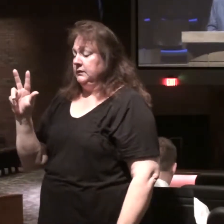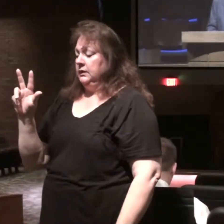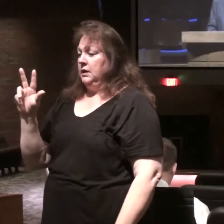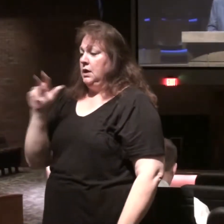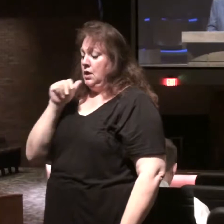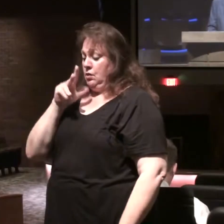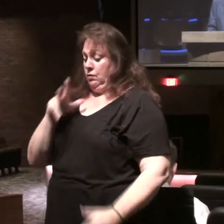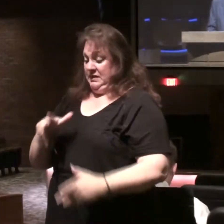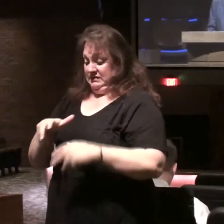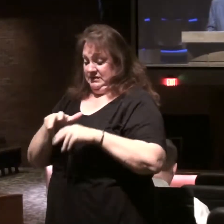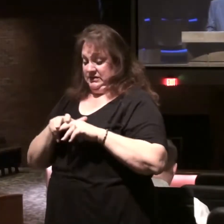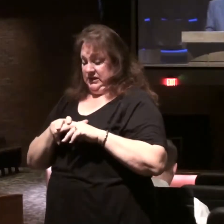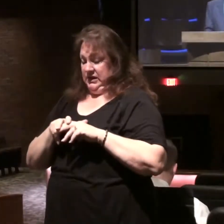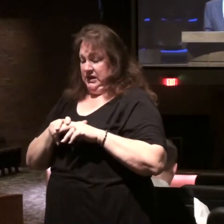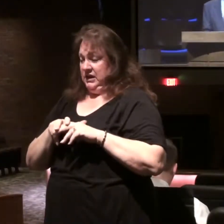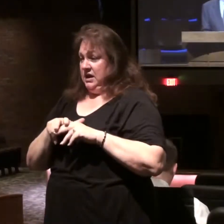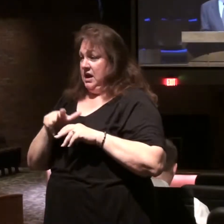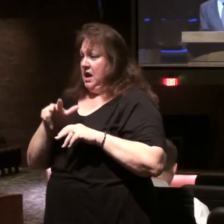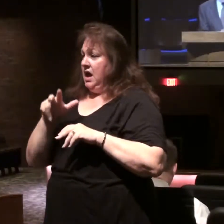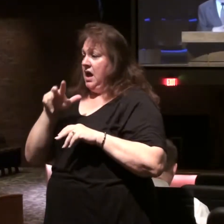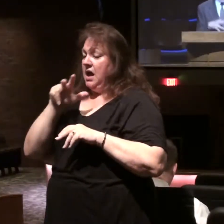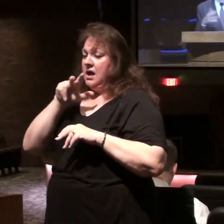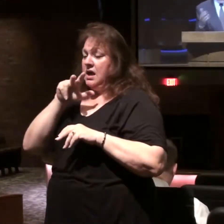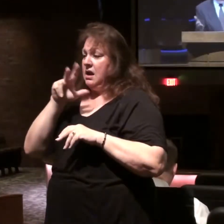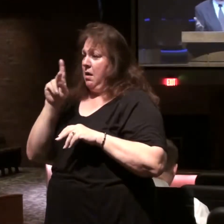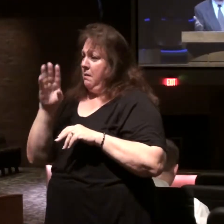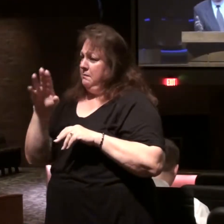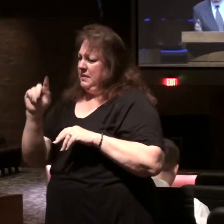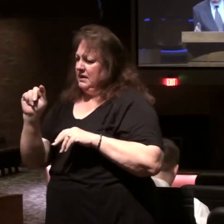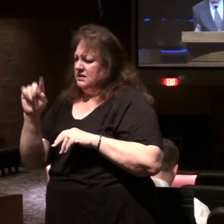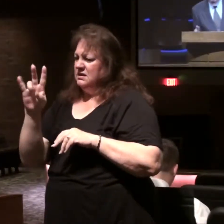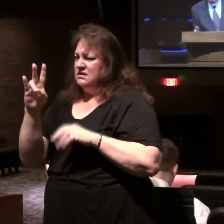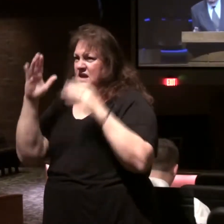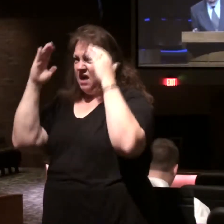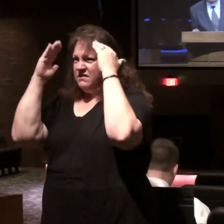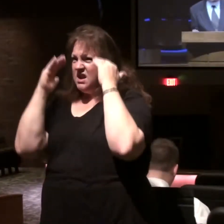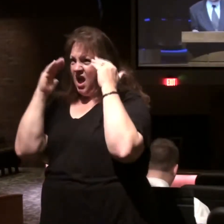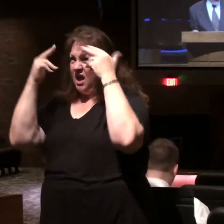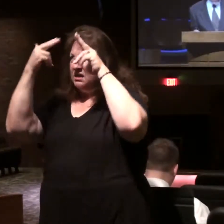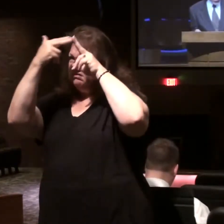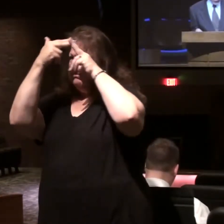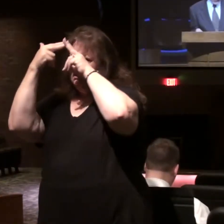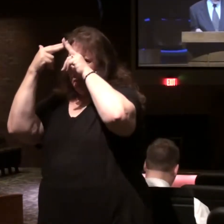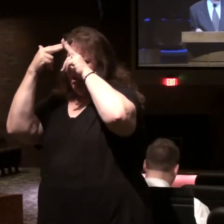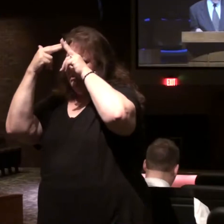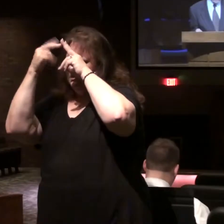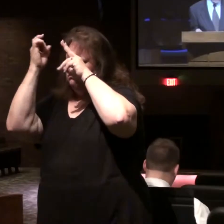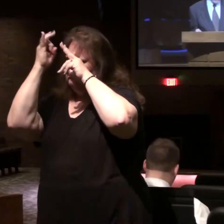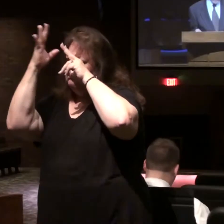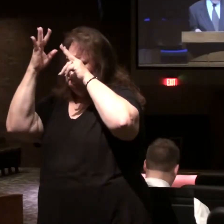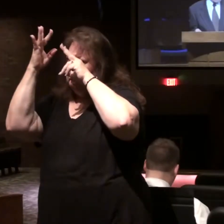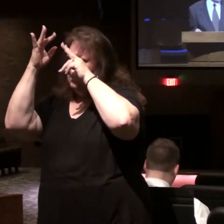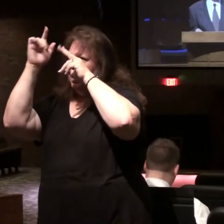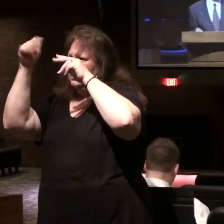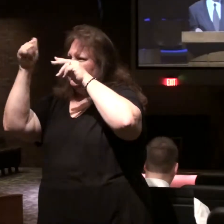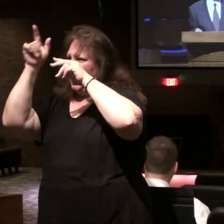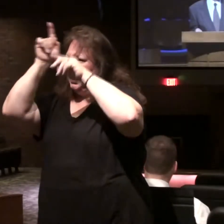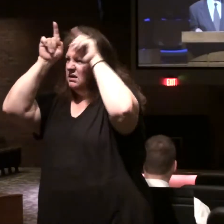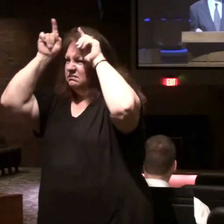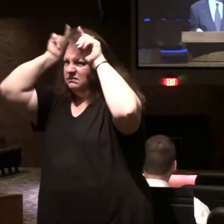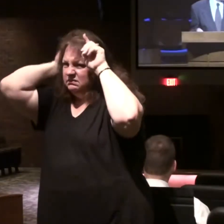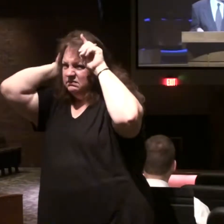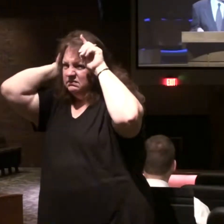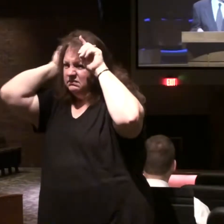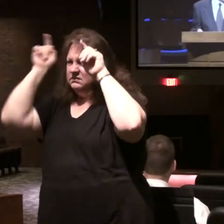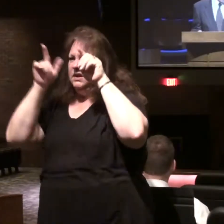sitting on a scarlet beast, full of blasphemous names, having seven heads and ten horns. And he described